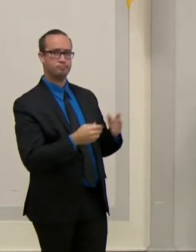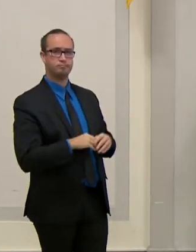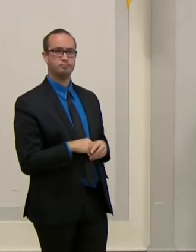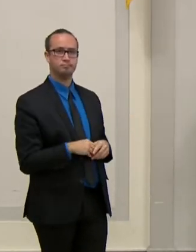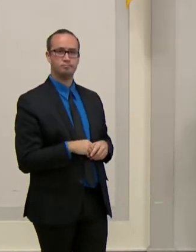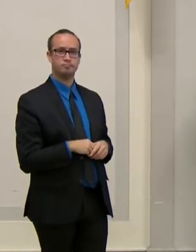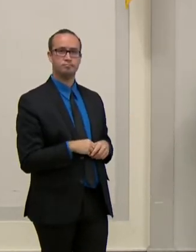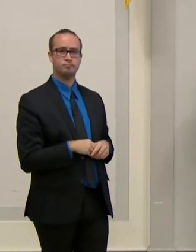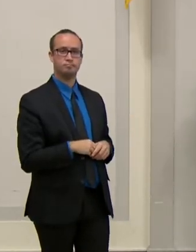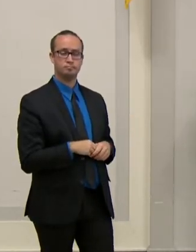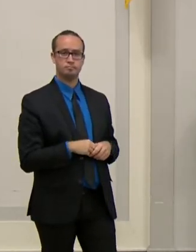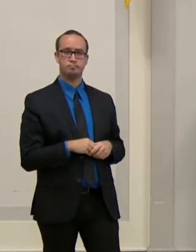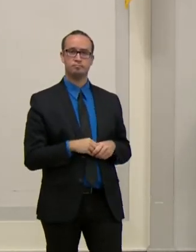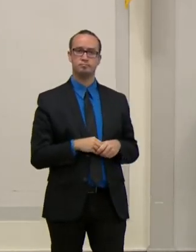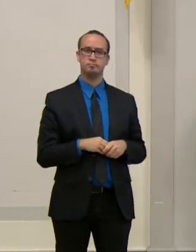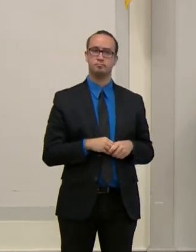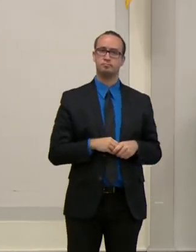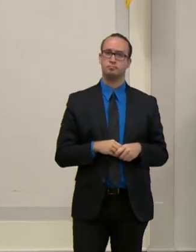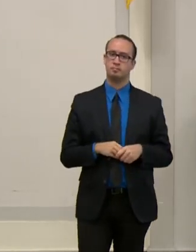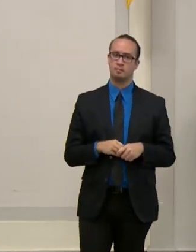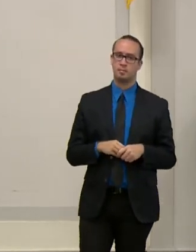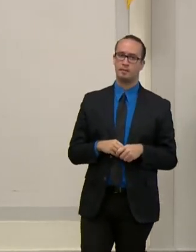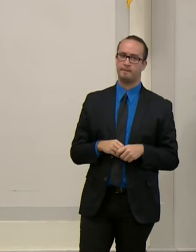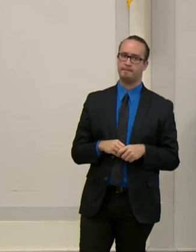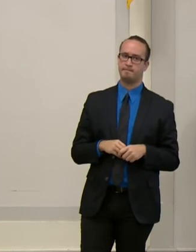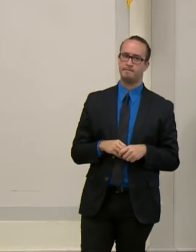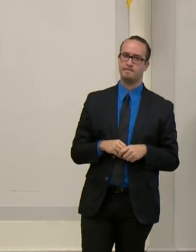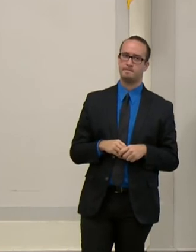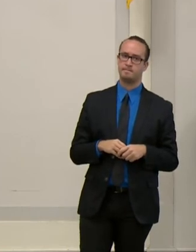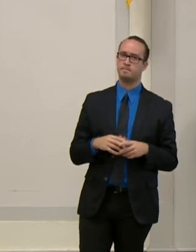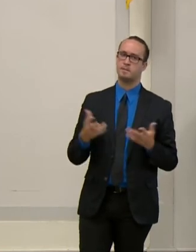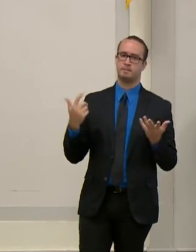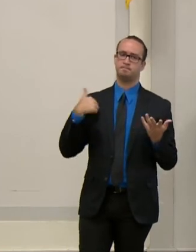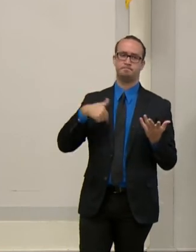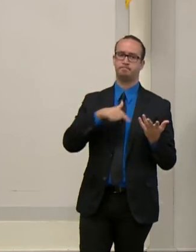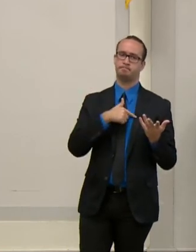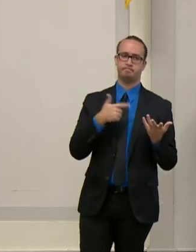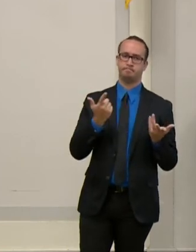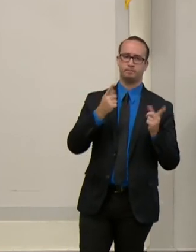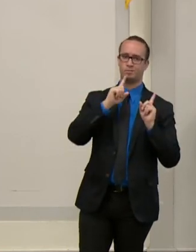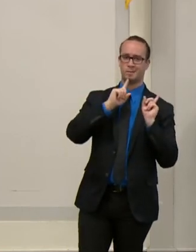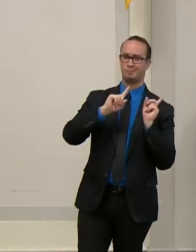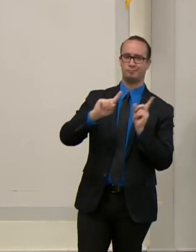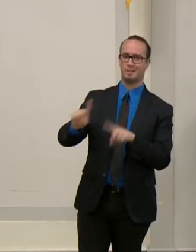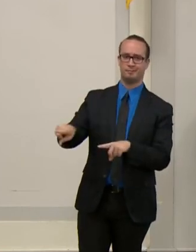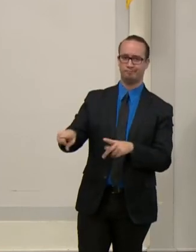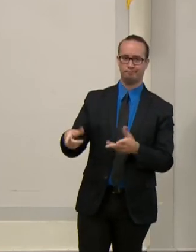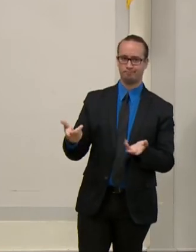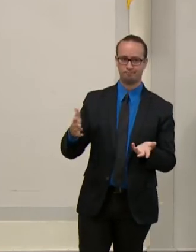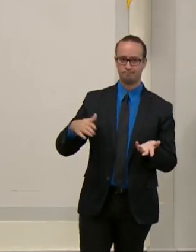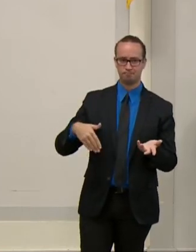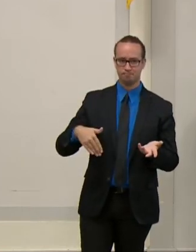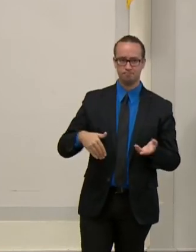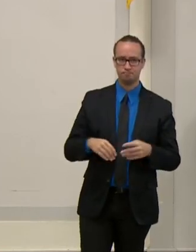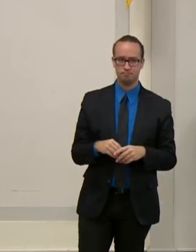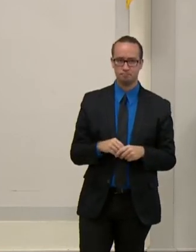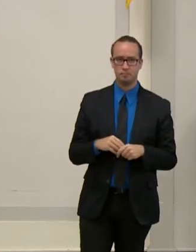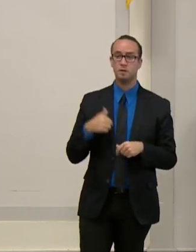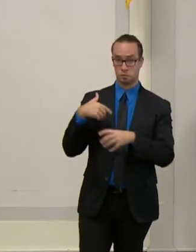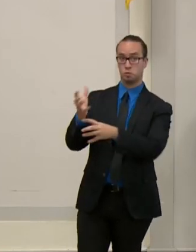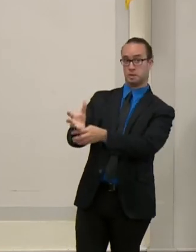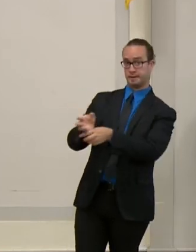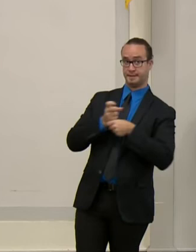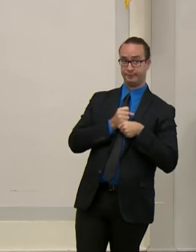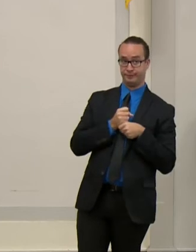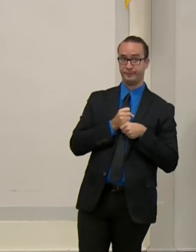Uh, I don't want to respond on behalf of the director, but we received that letter. We will send a formal